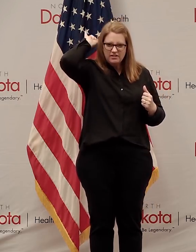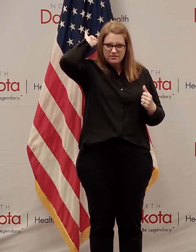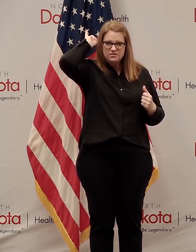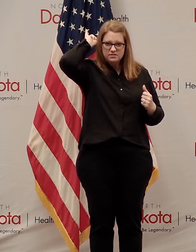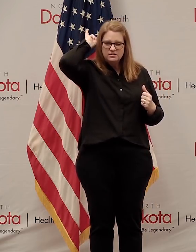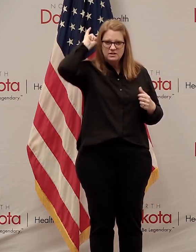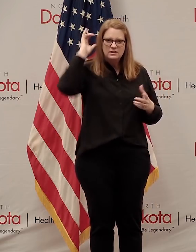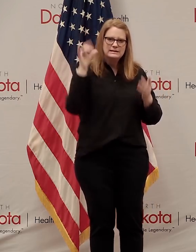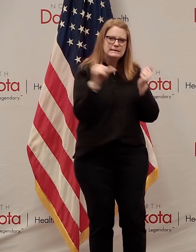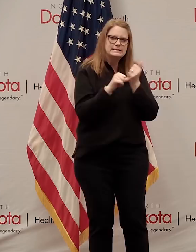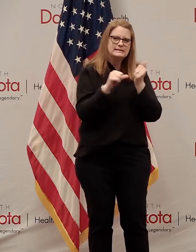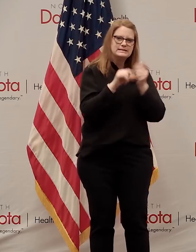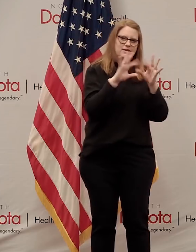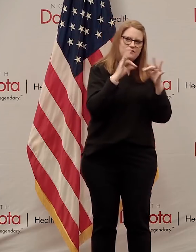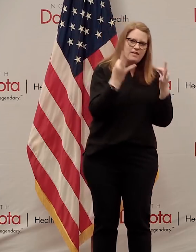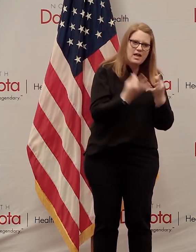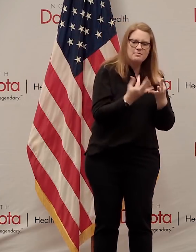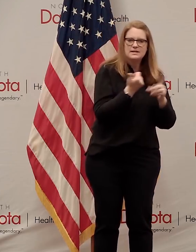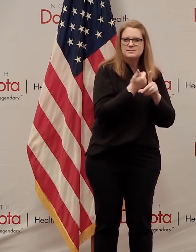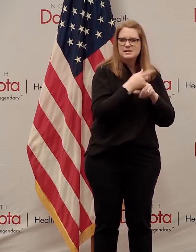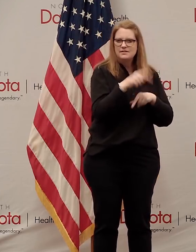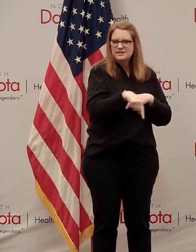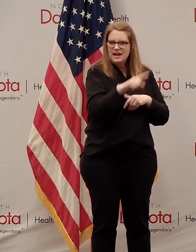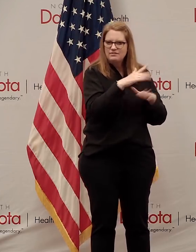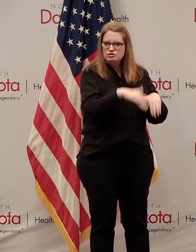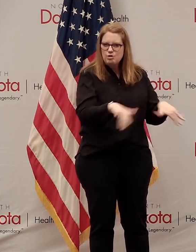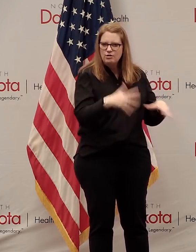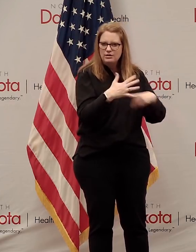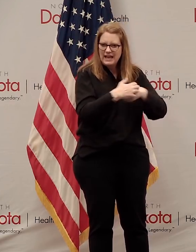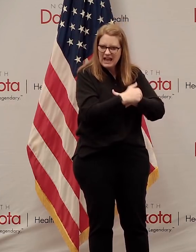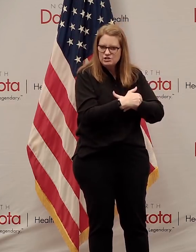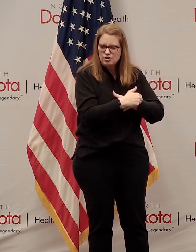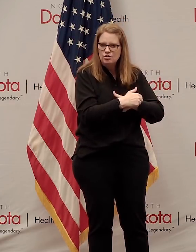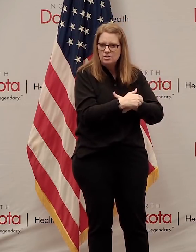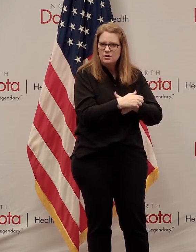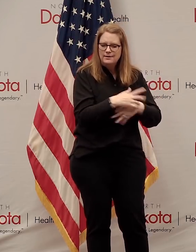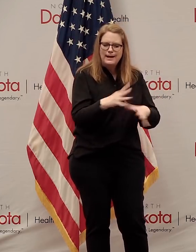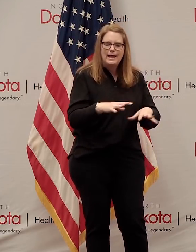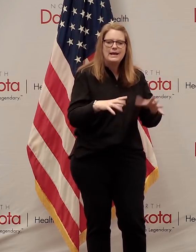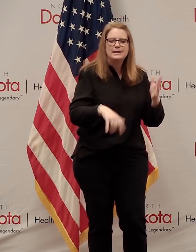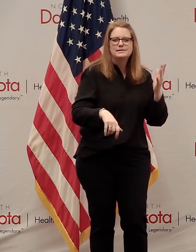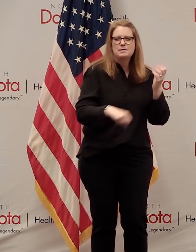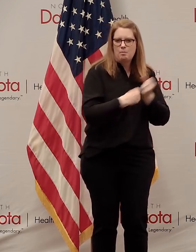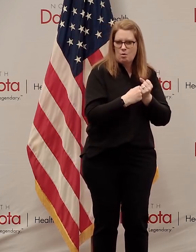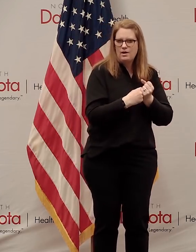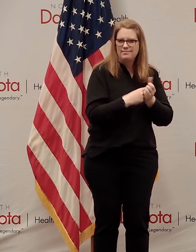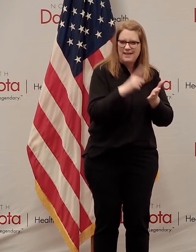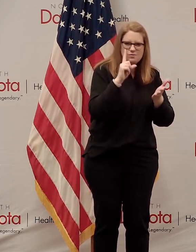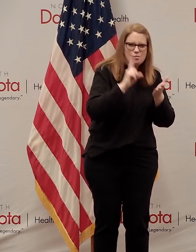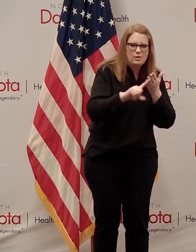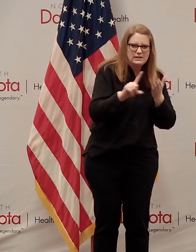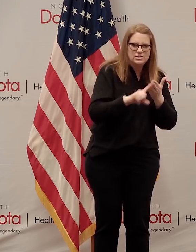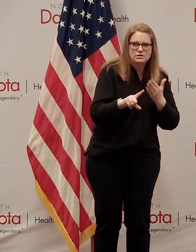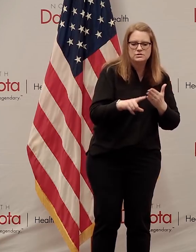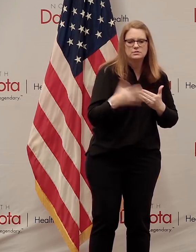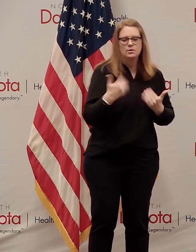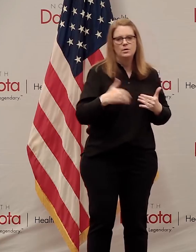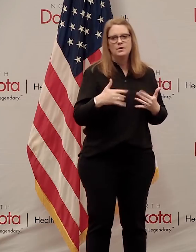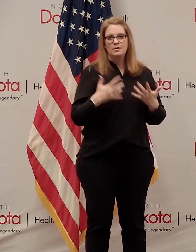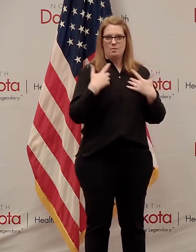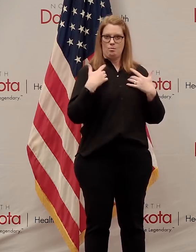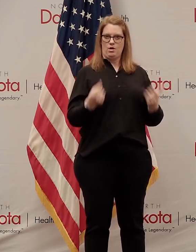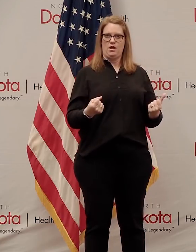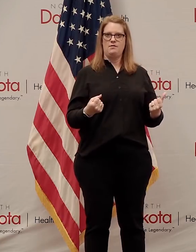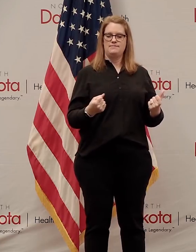assistance to families battling childhood cancer and supporting critical cancer research. During Brave the Shave, courageous volunteers